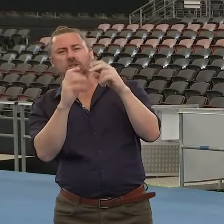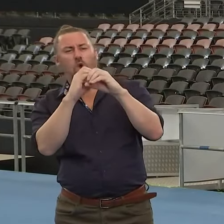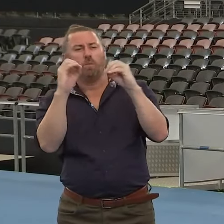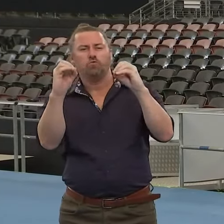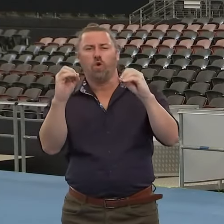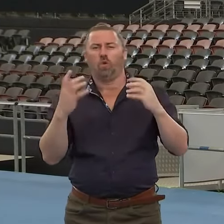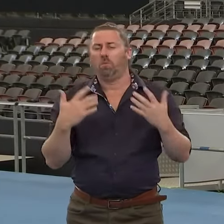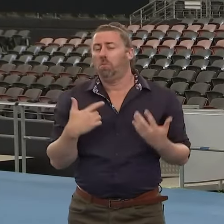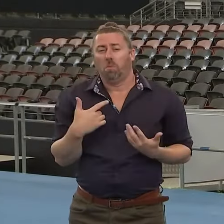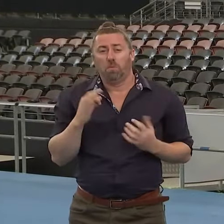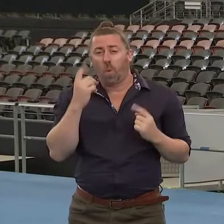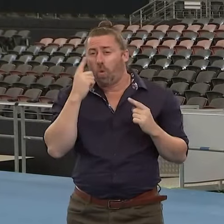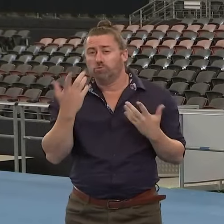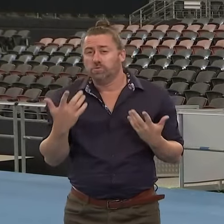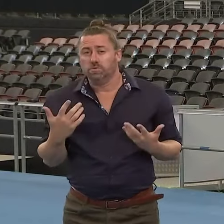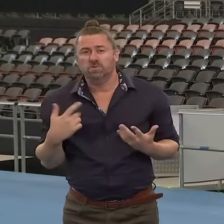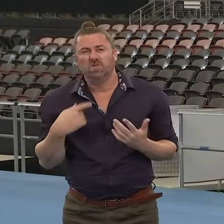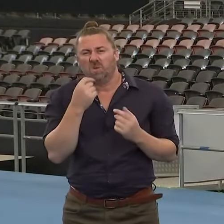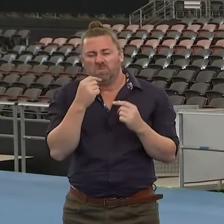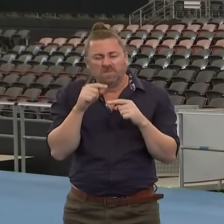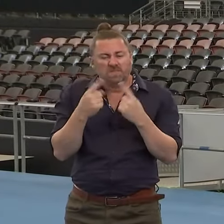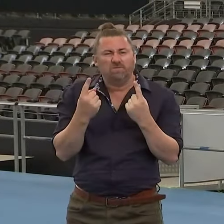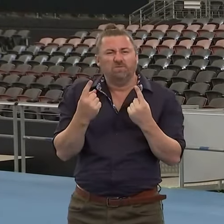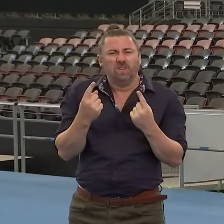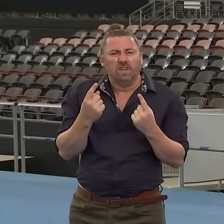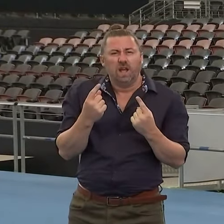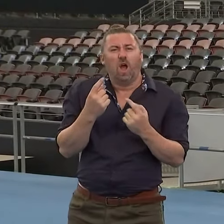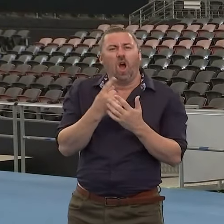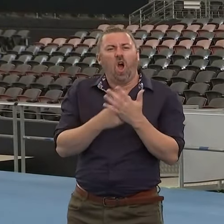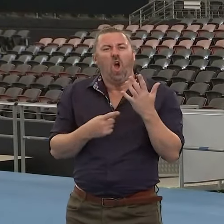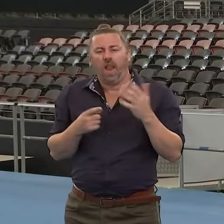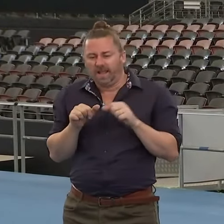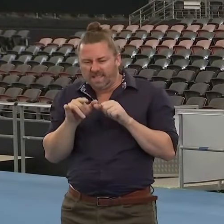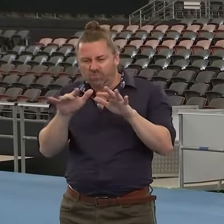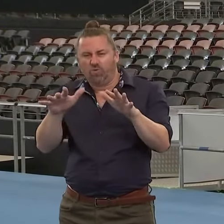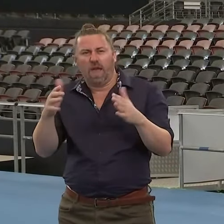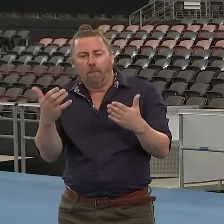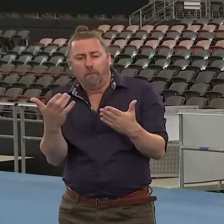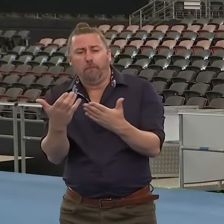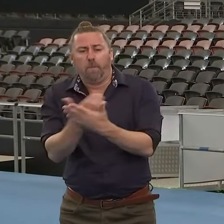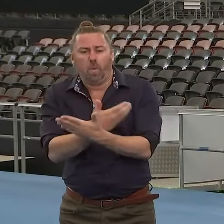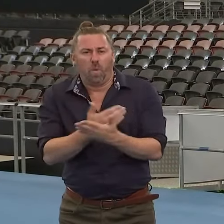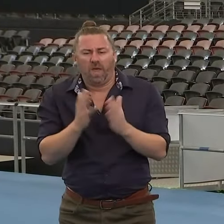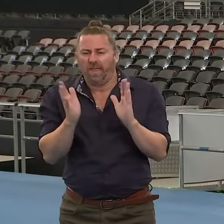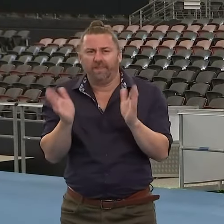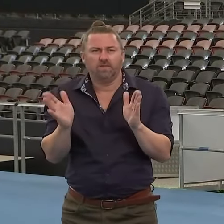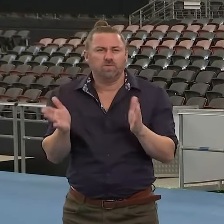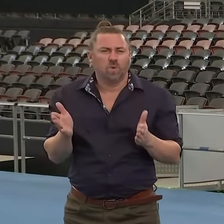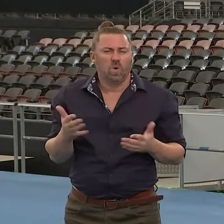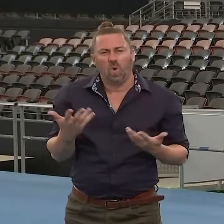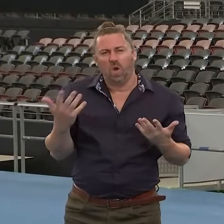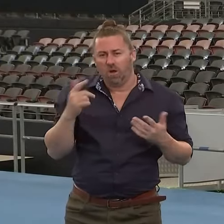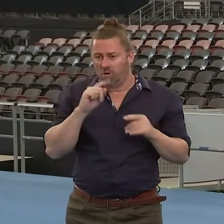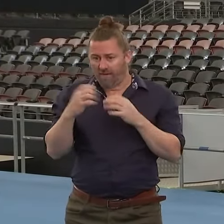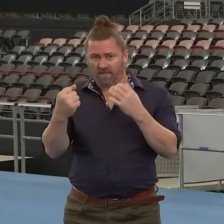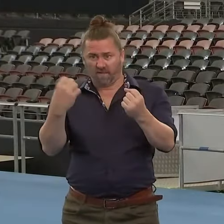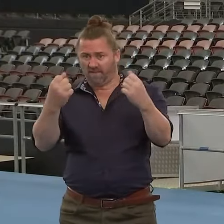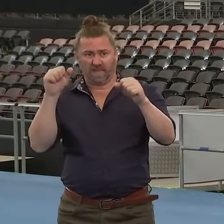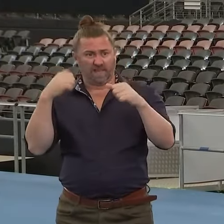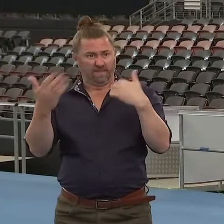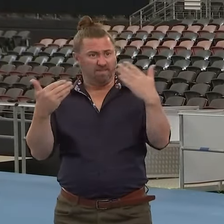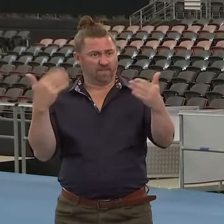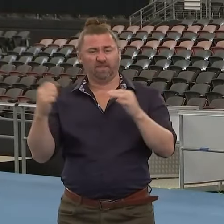concerned about this. It just appears to be slightly more contagious than Omicron, which is in of itself is contagious. But the good news